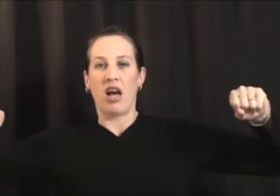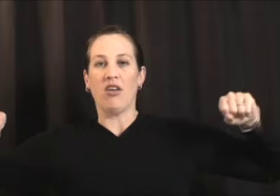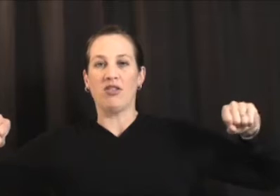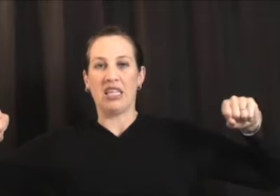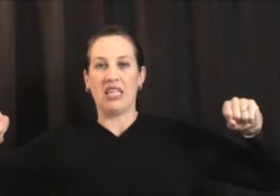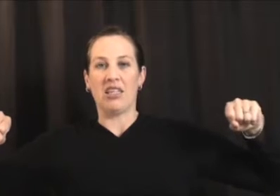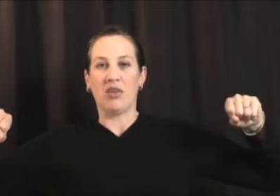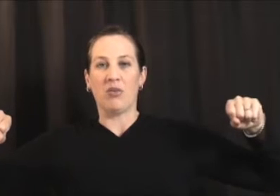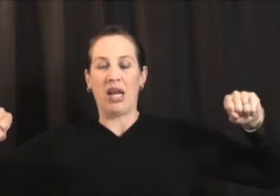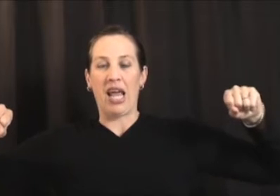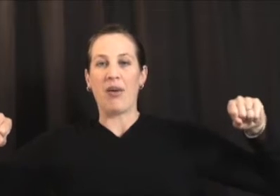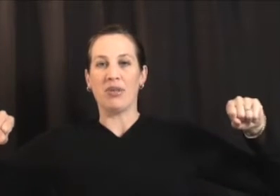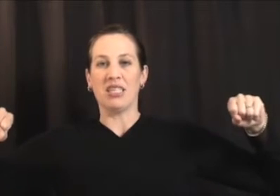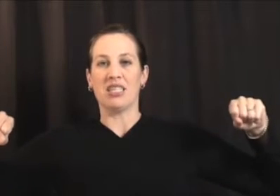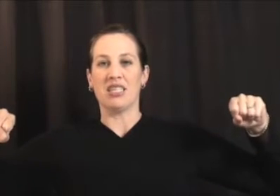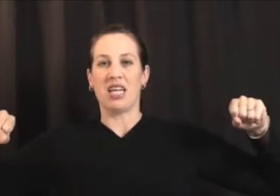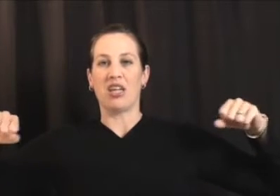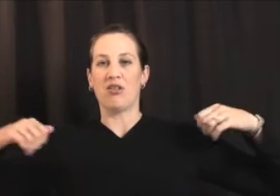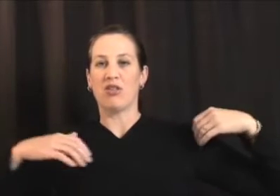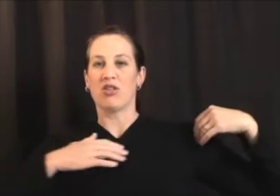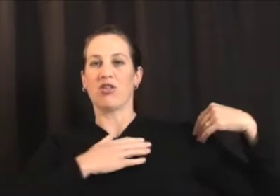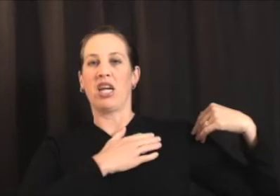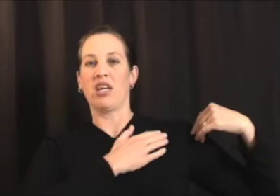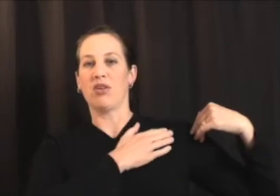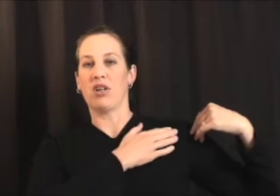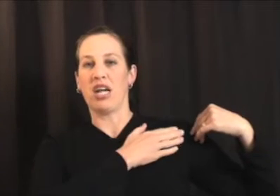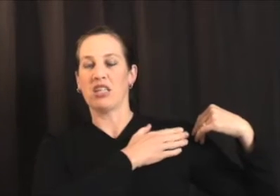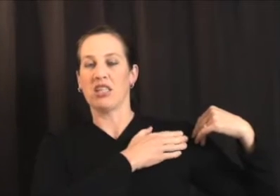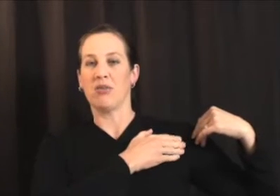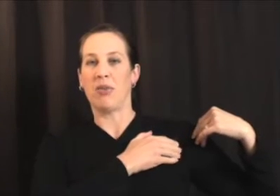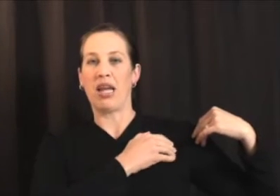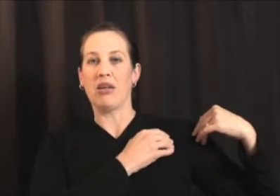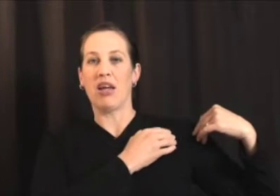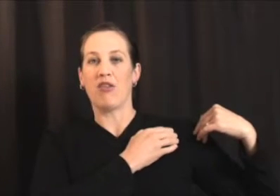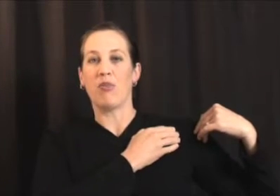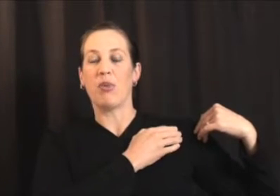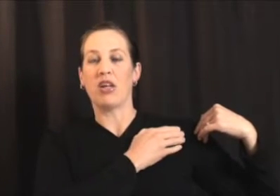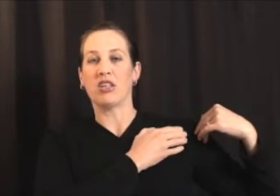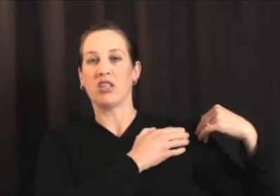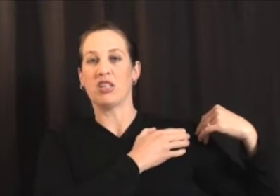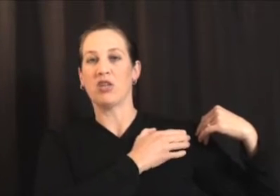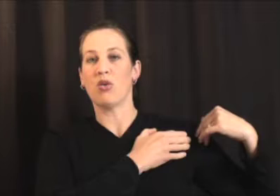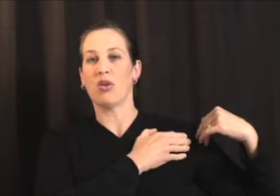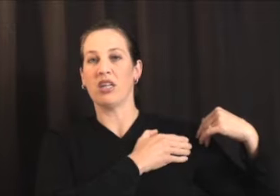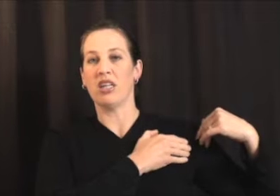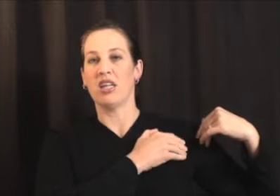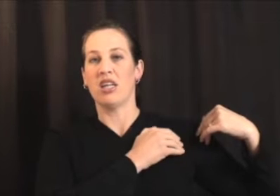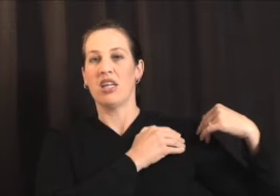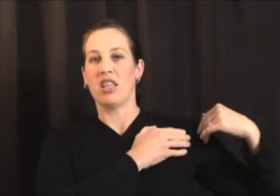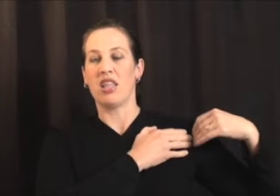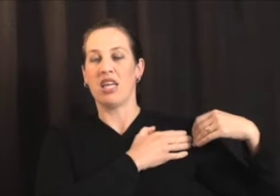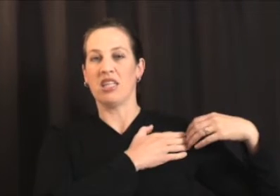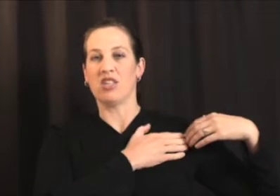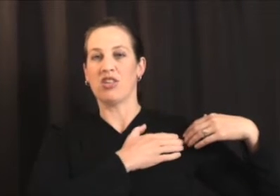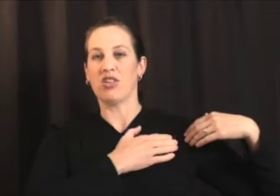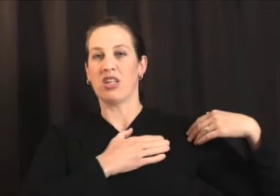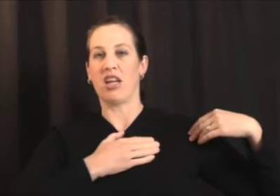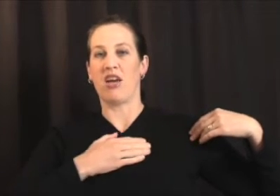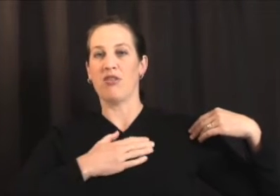Often what happens is that you've strained or actually might have partially torn the insertion of